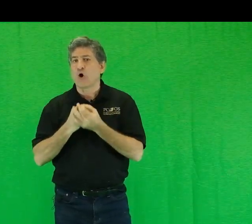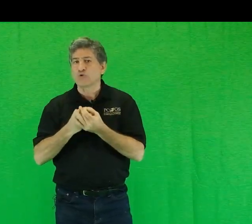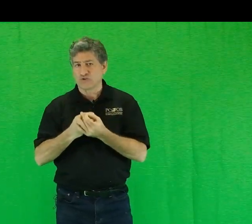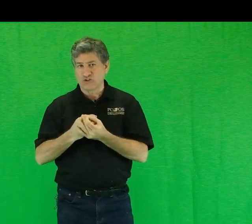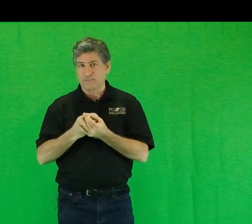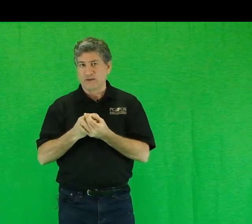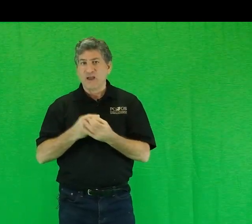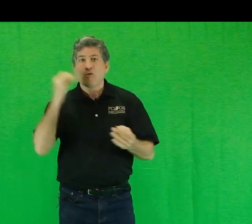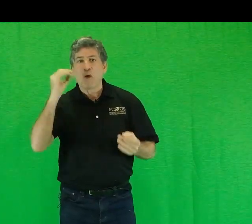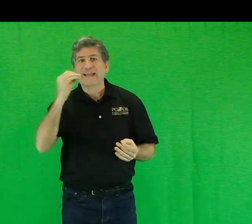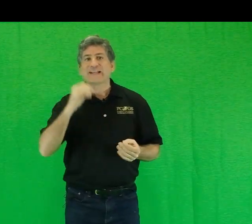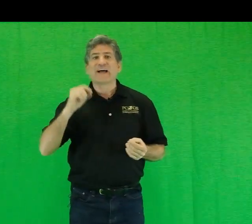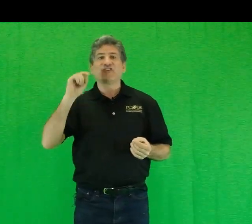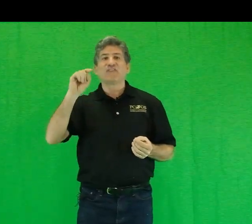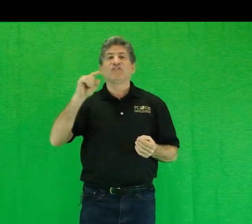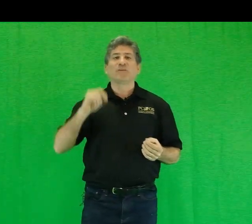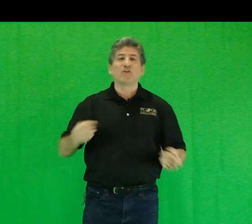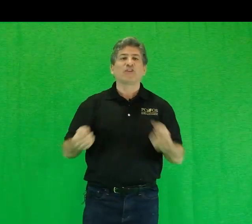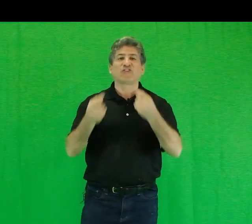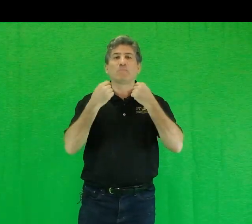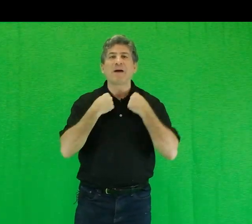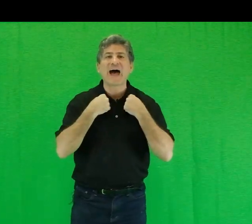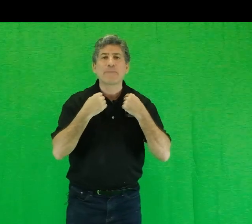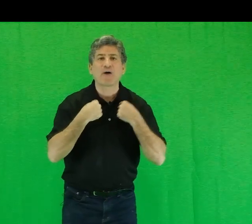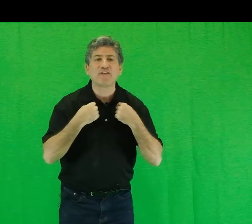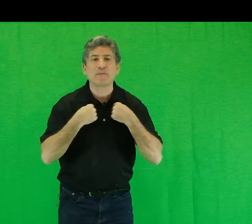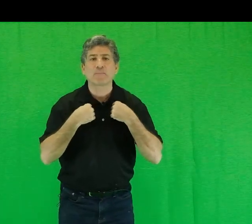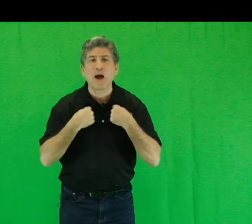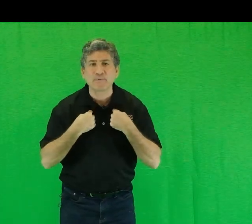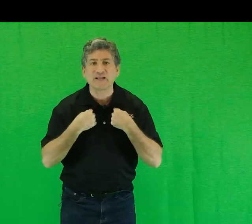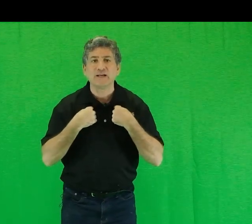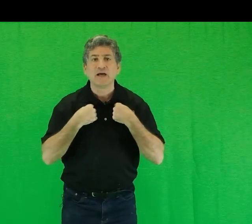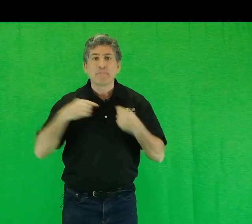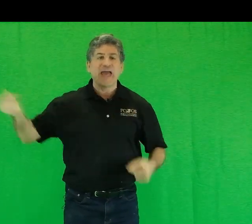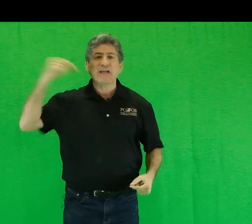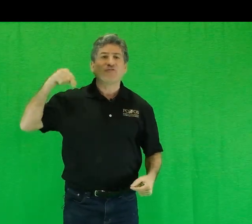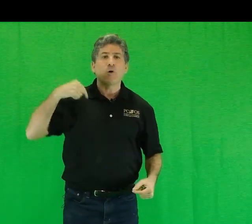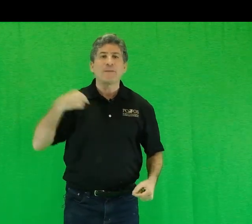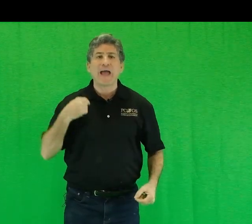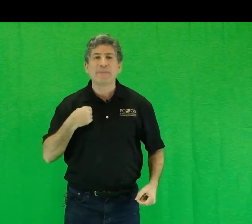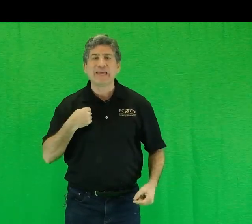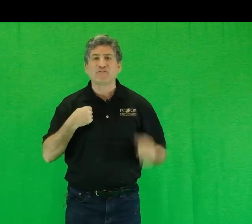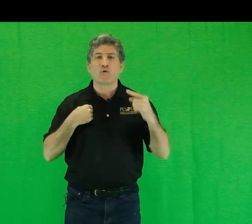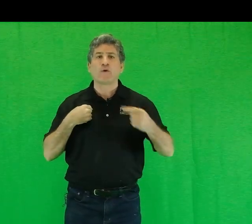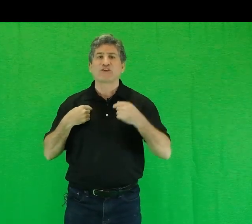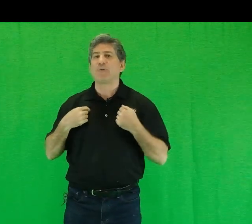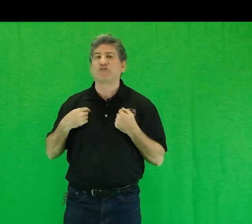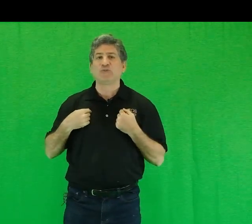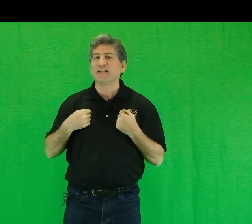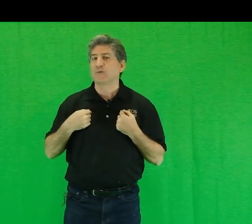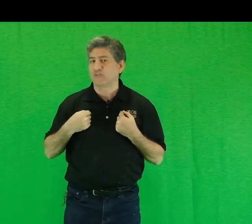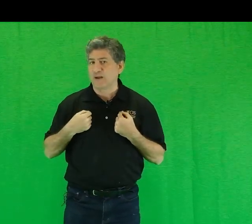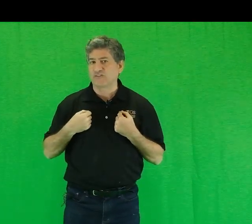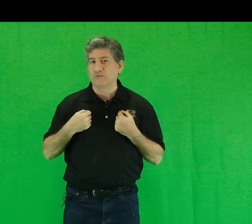ownership, recognizing these materials as my private property, paid for by me and for which I was uniquely responsible,